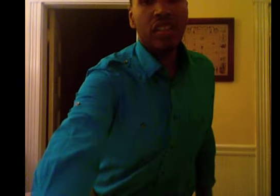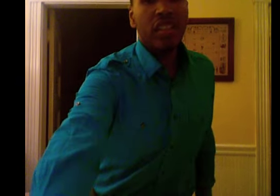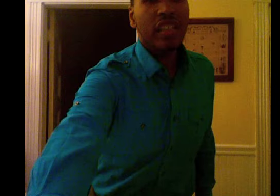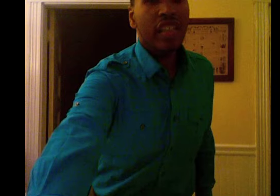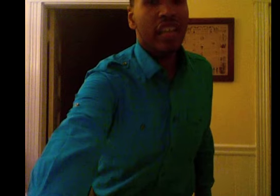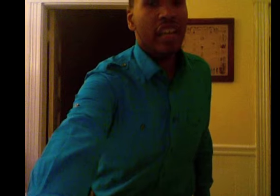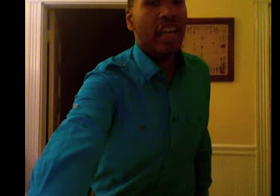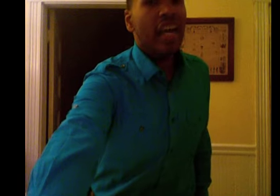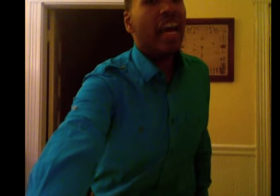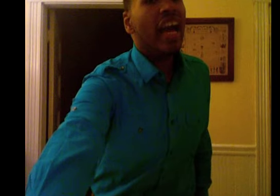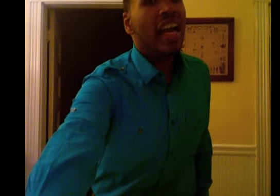yeah.